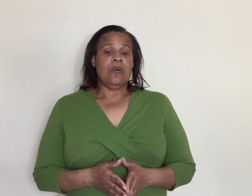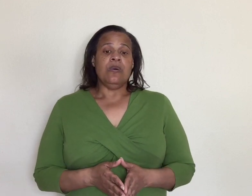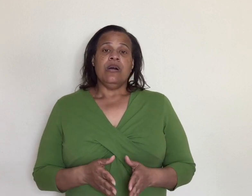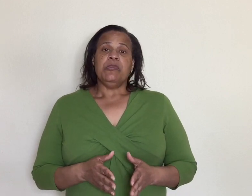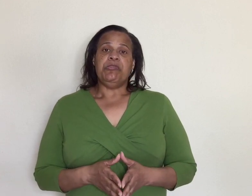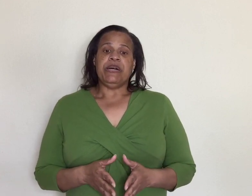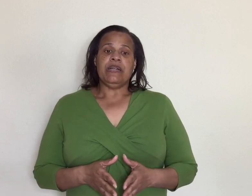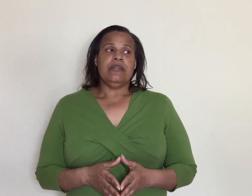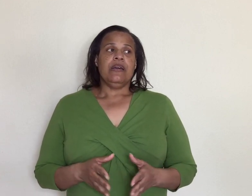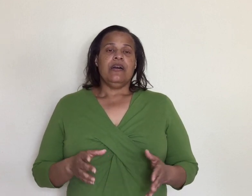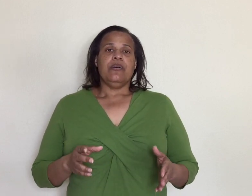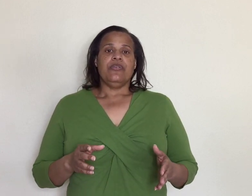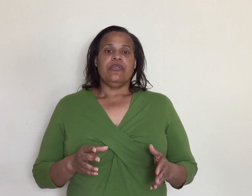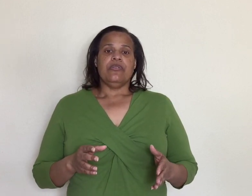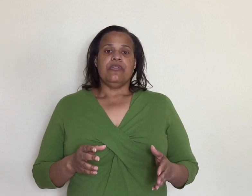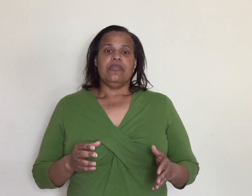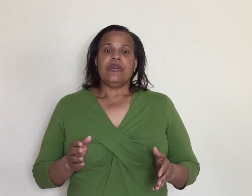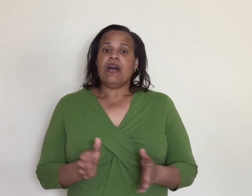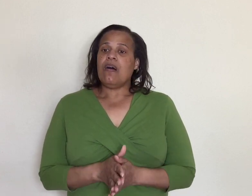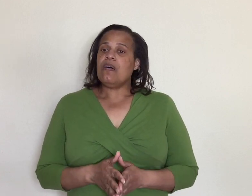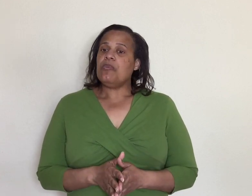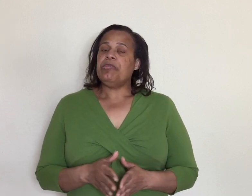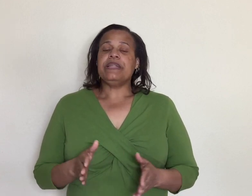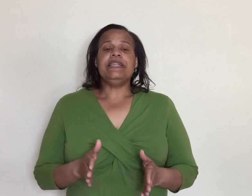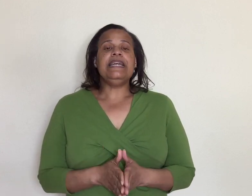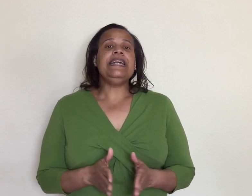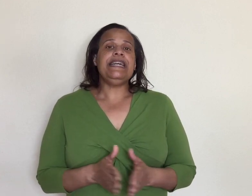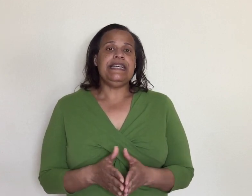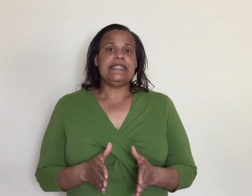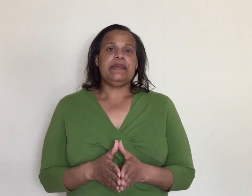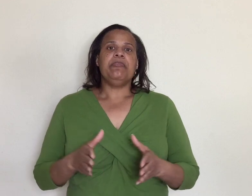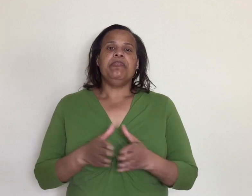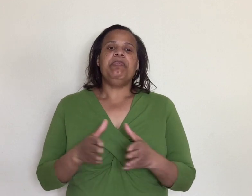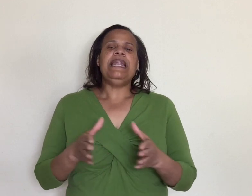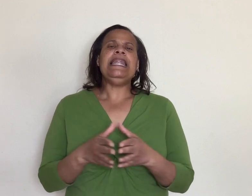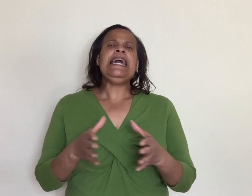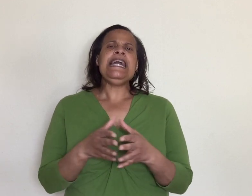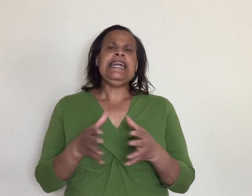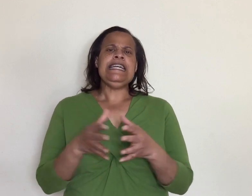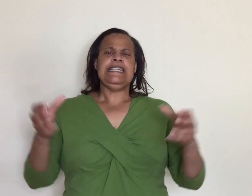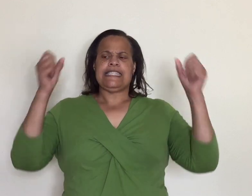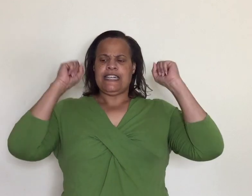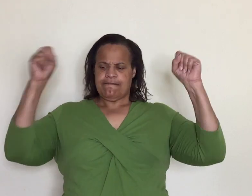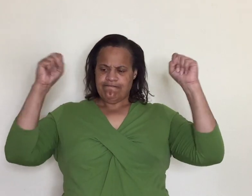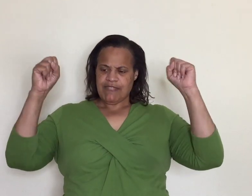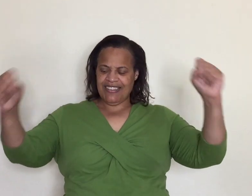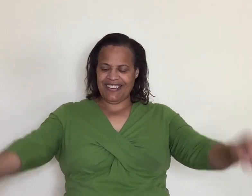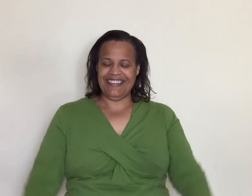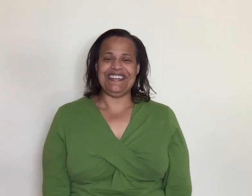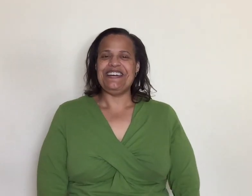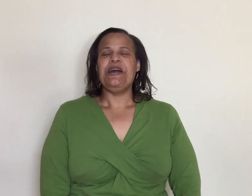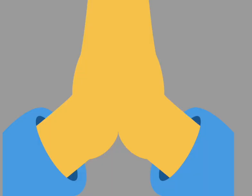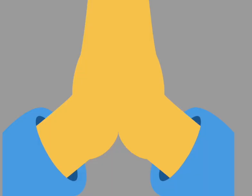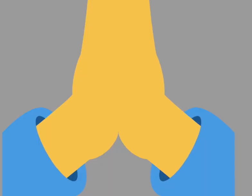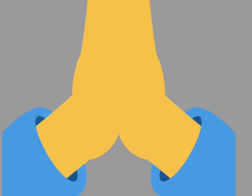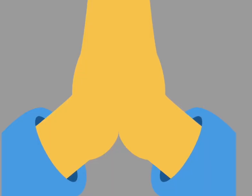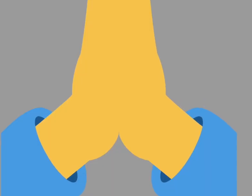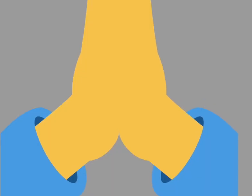but y'all please please y'all please